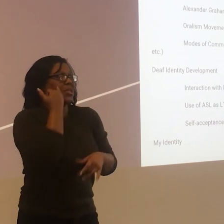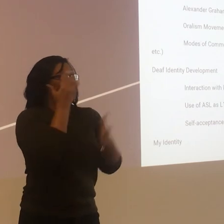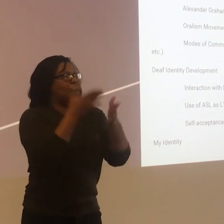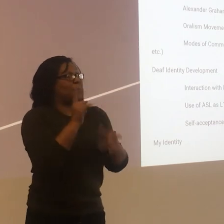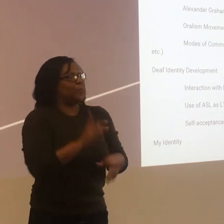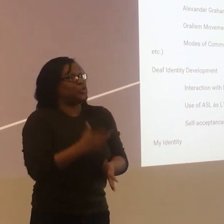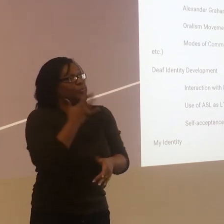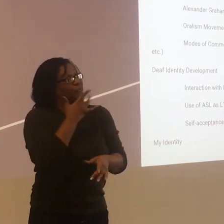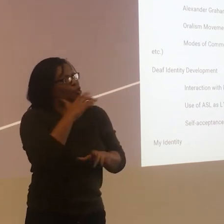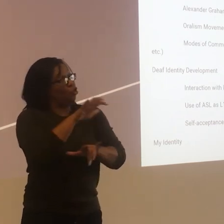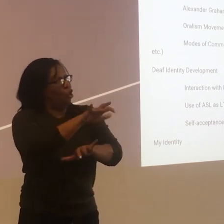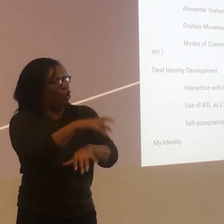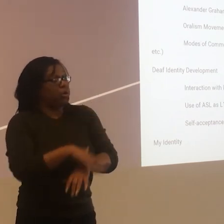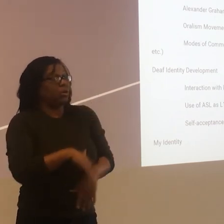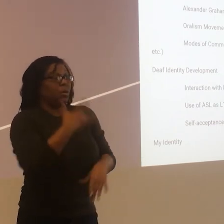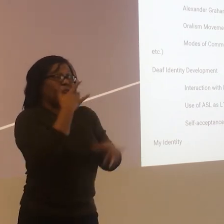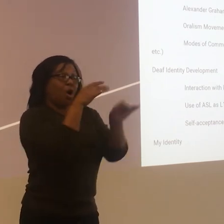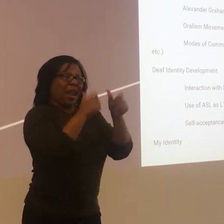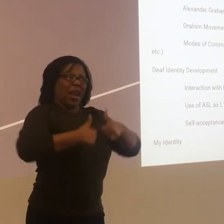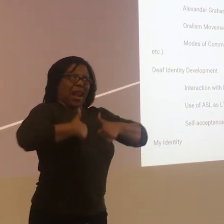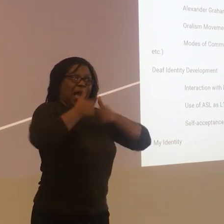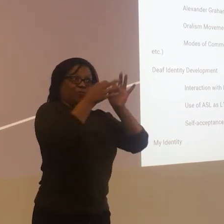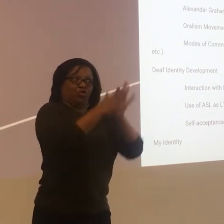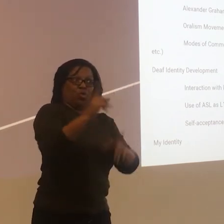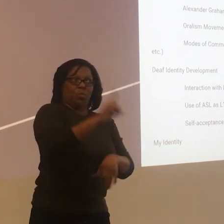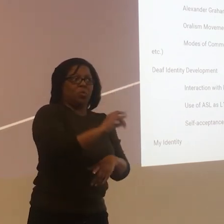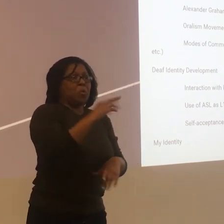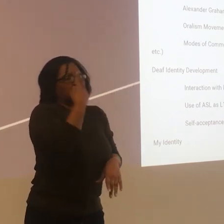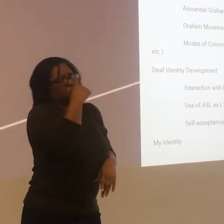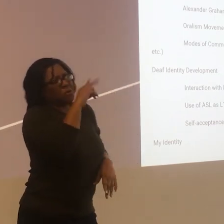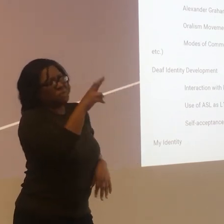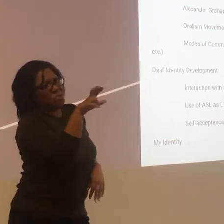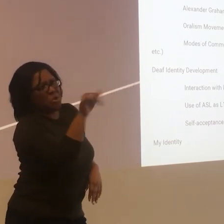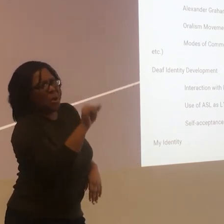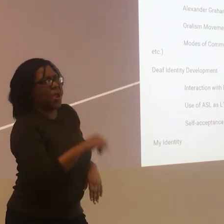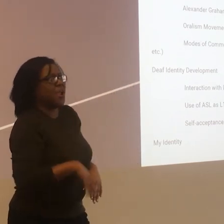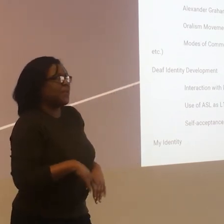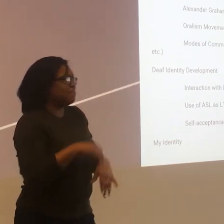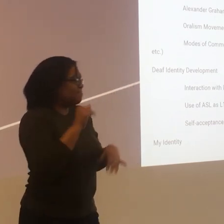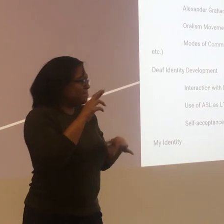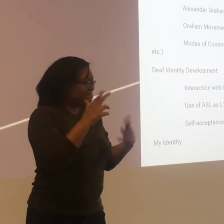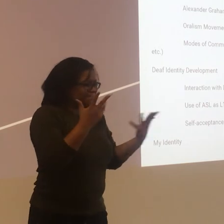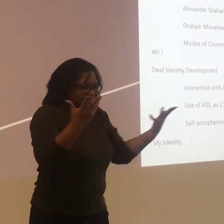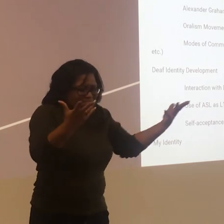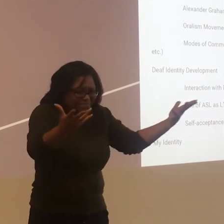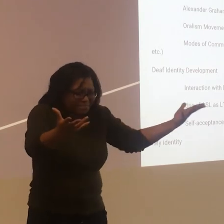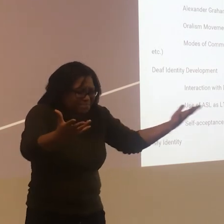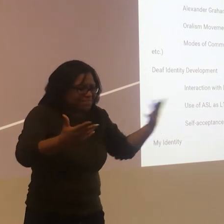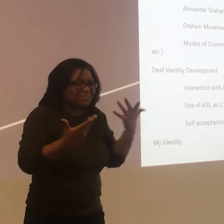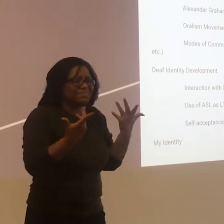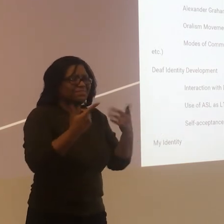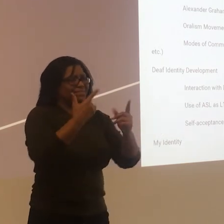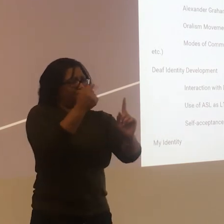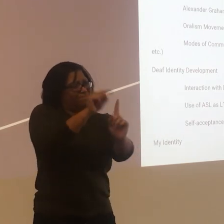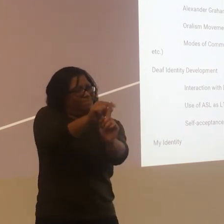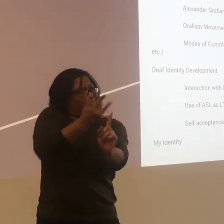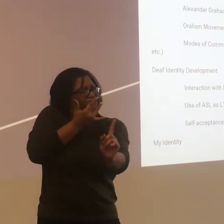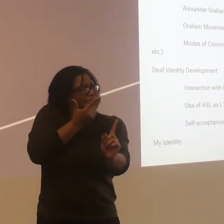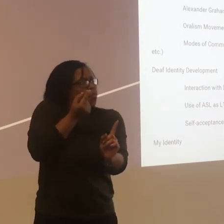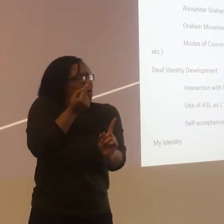Again, my question comes down to what does that deaf person want? Do they want CART? Do they want a live interpreter? Maybe they prefer video remote interpreting